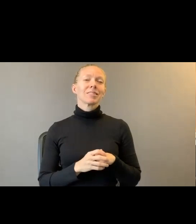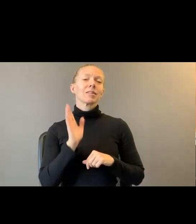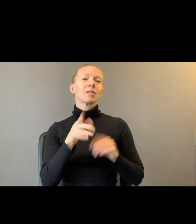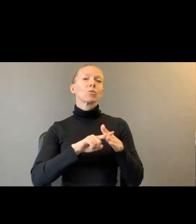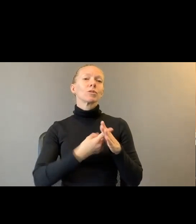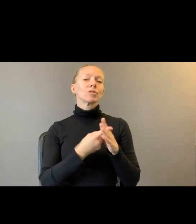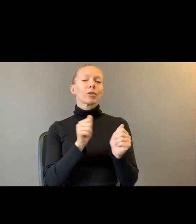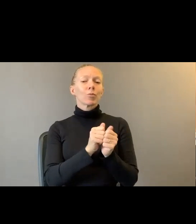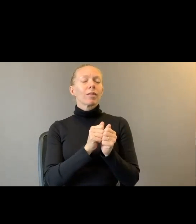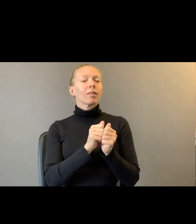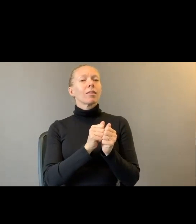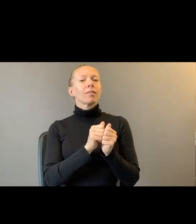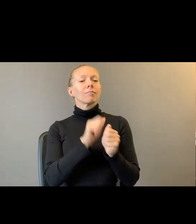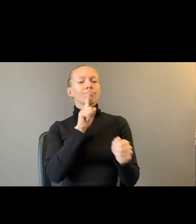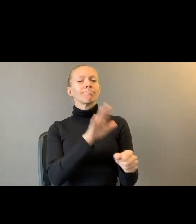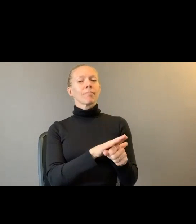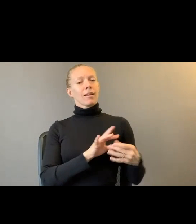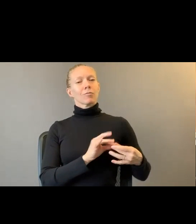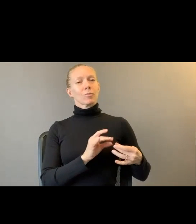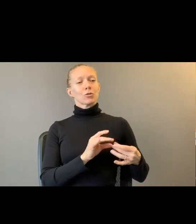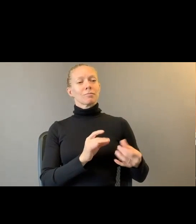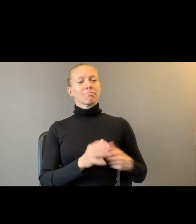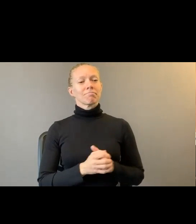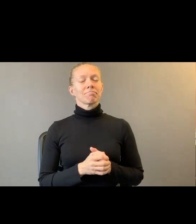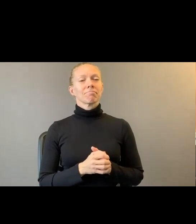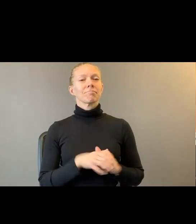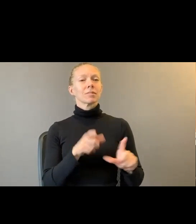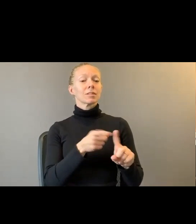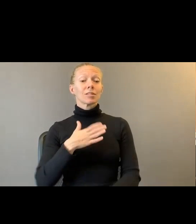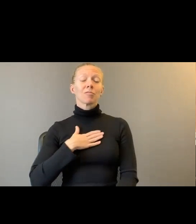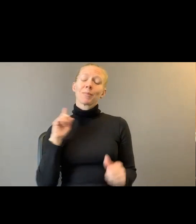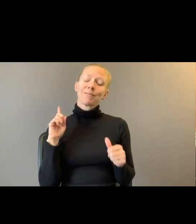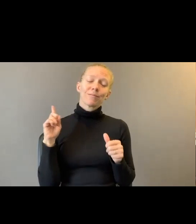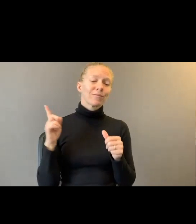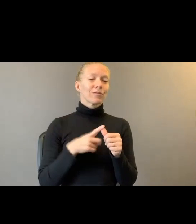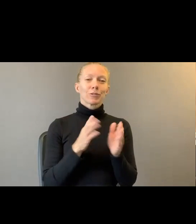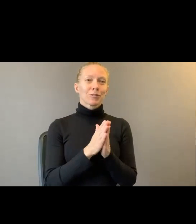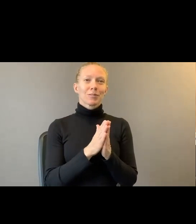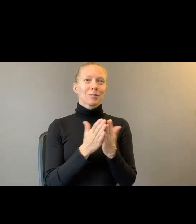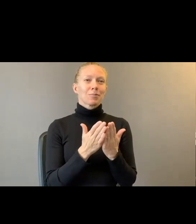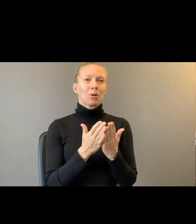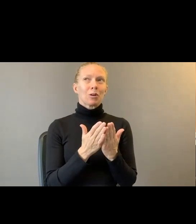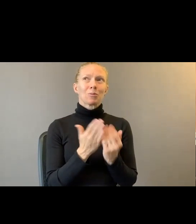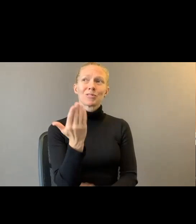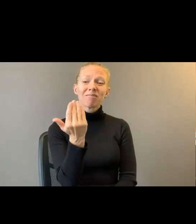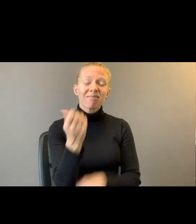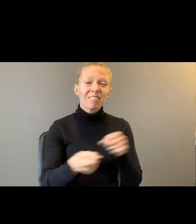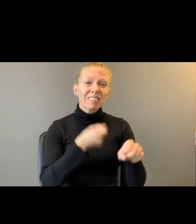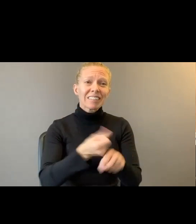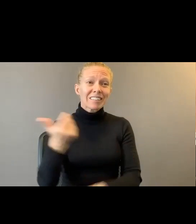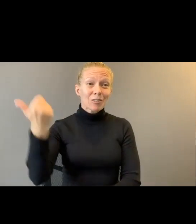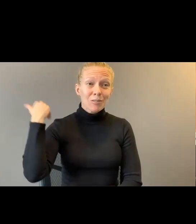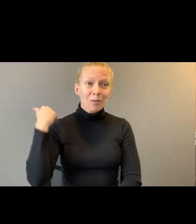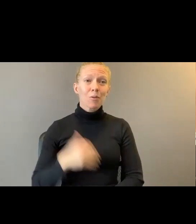affirmation. And this is from my first book, which was 15 years ago. That